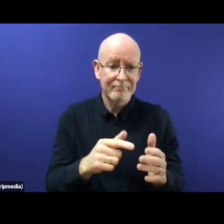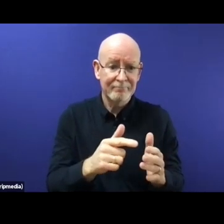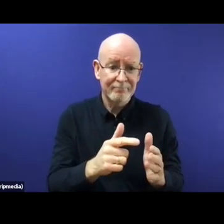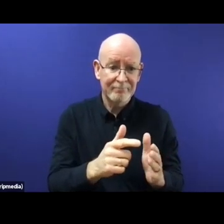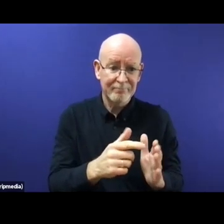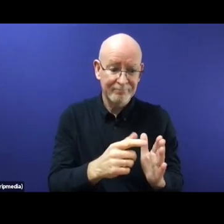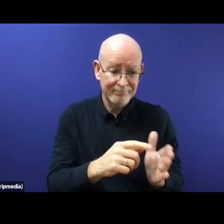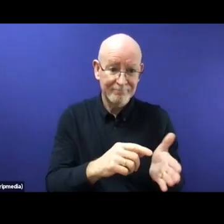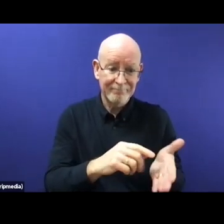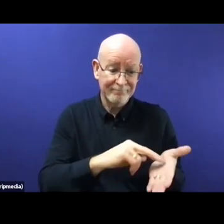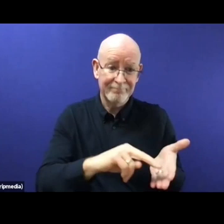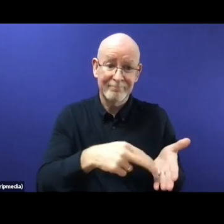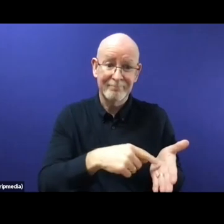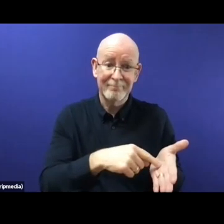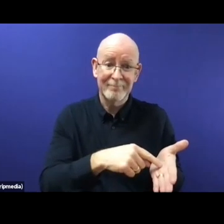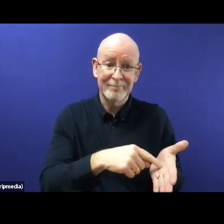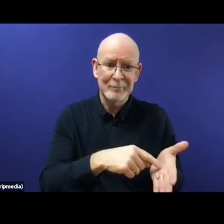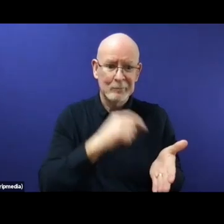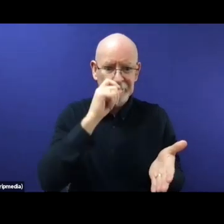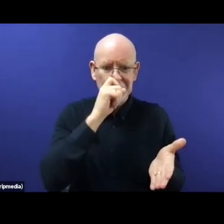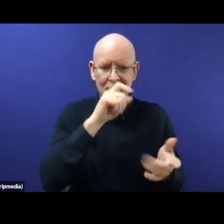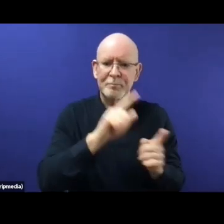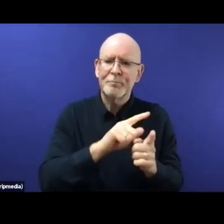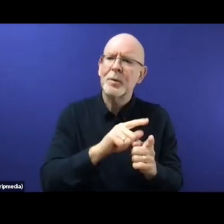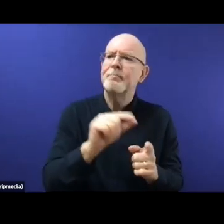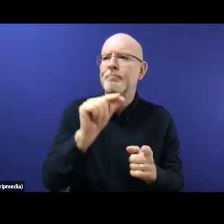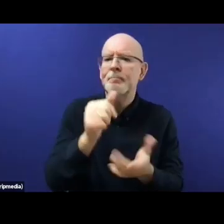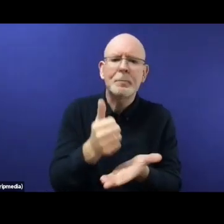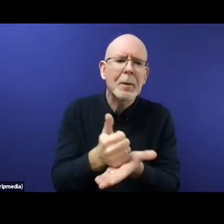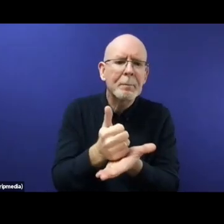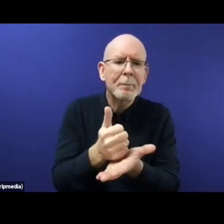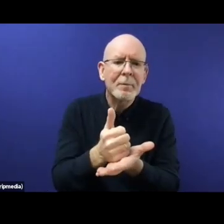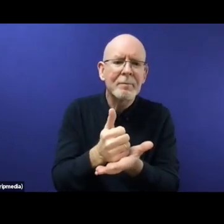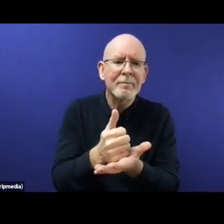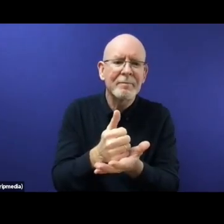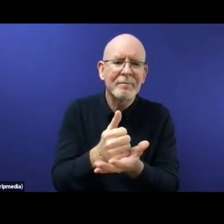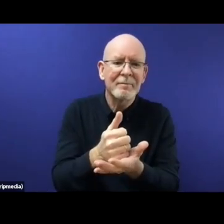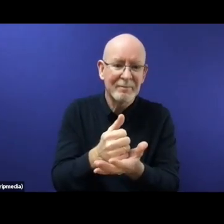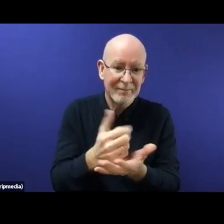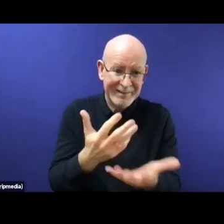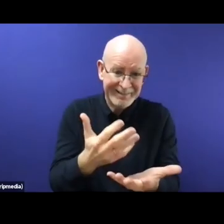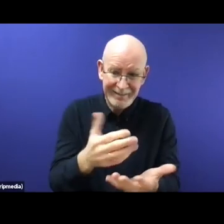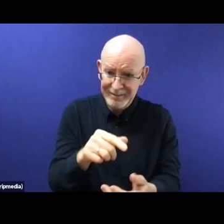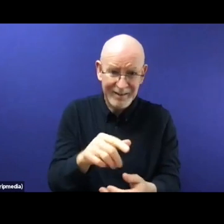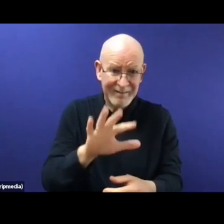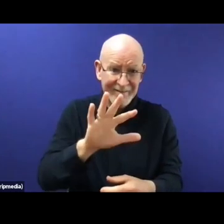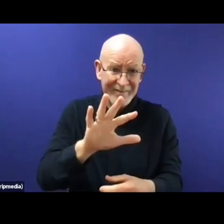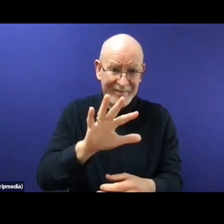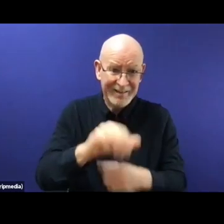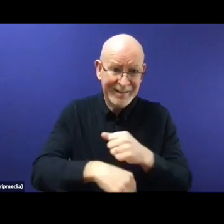And readmission of migrants and rejected Azam seekers to third countries became a central team in European migration policy